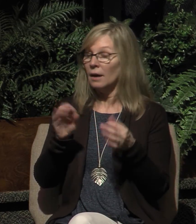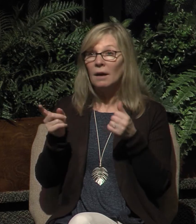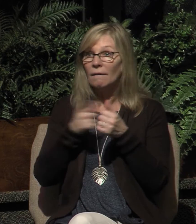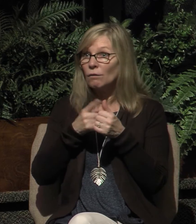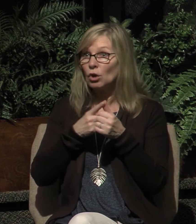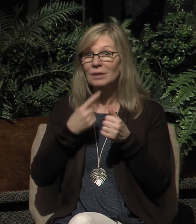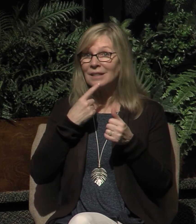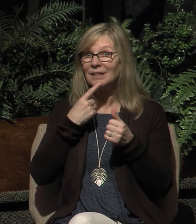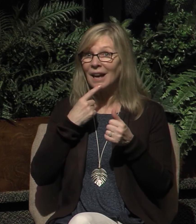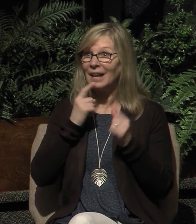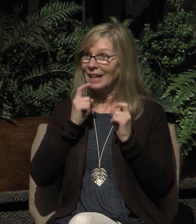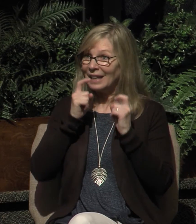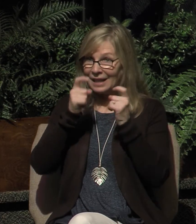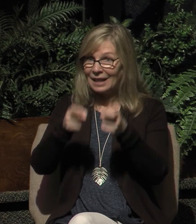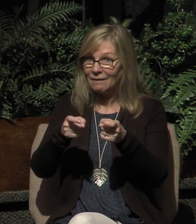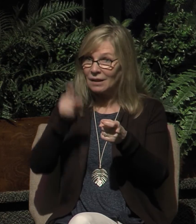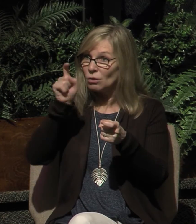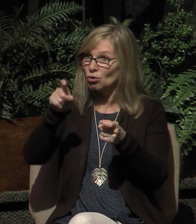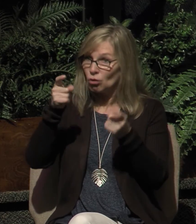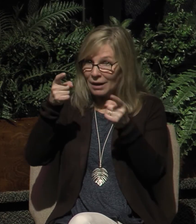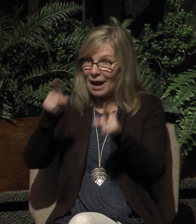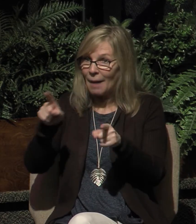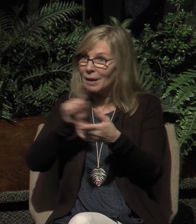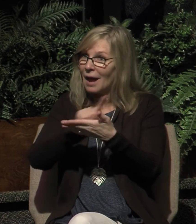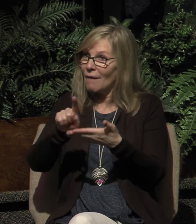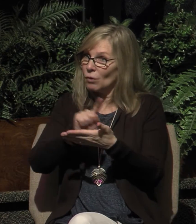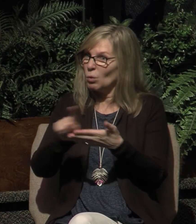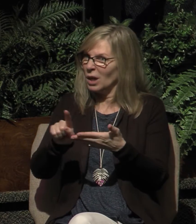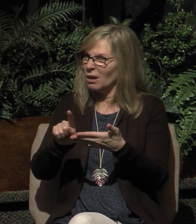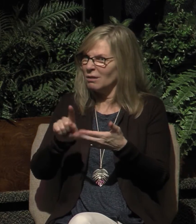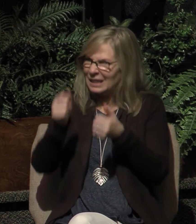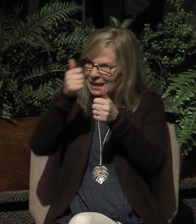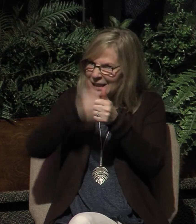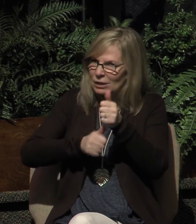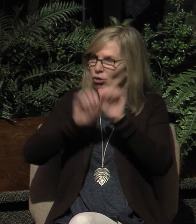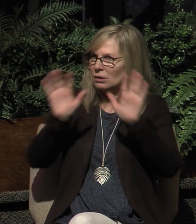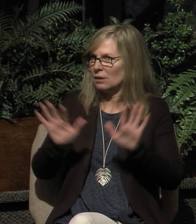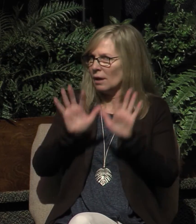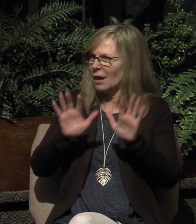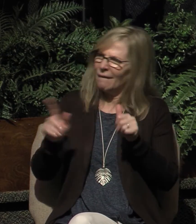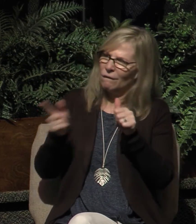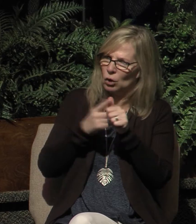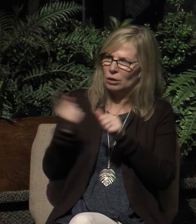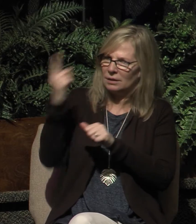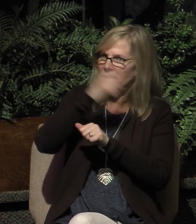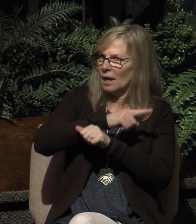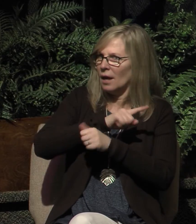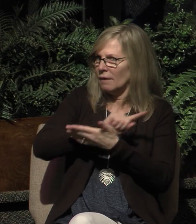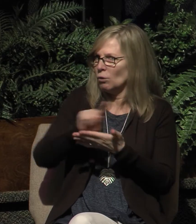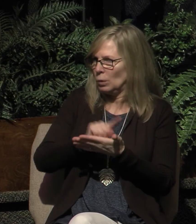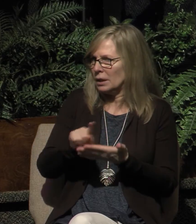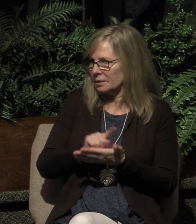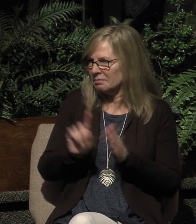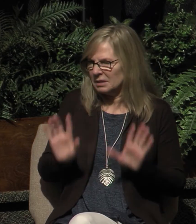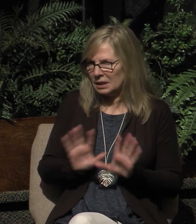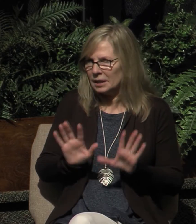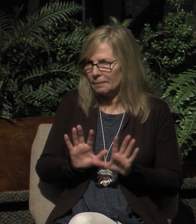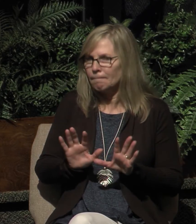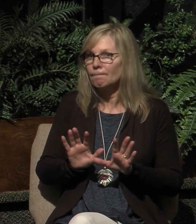he said that giving is to take place each Sunday. This is the first day of the week. Sunday. When the church